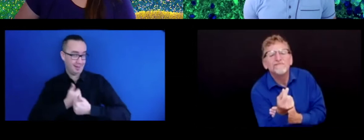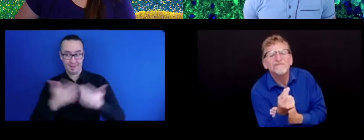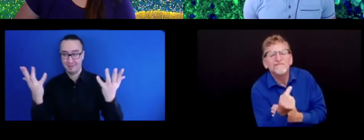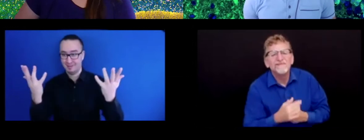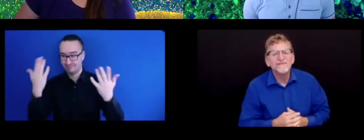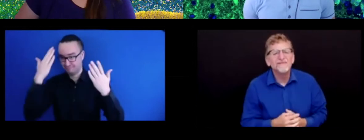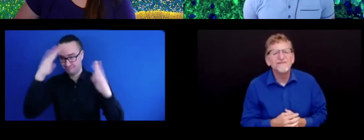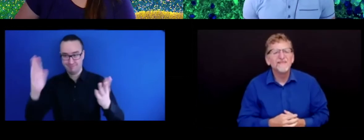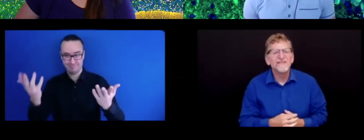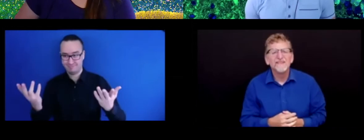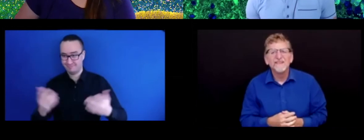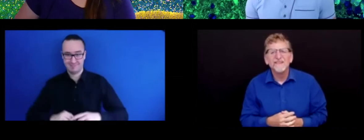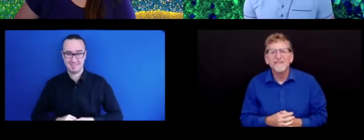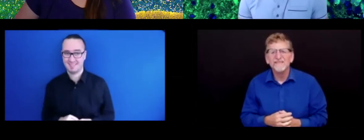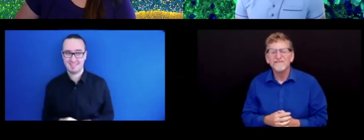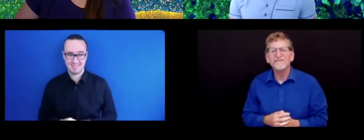Could have been anything, Ryan.